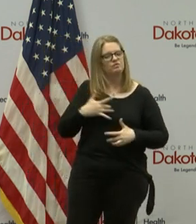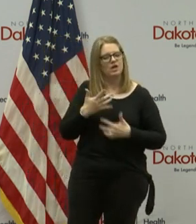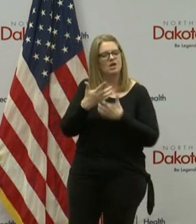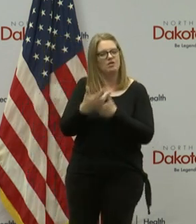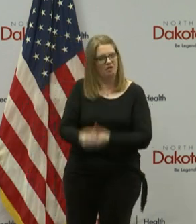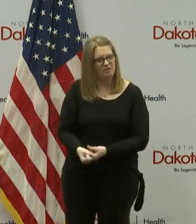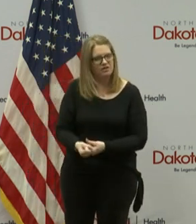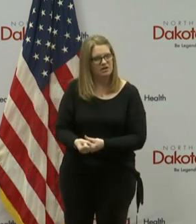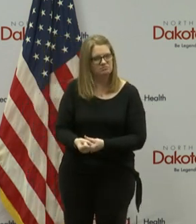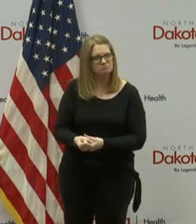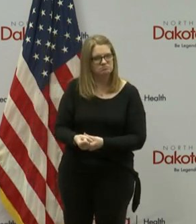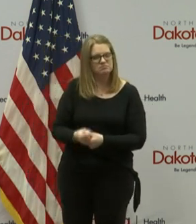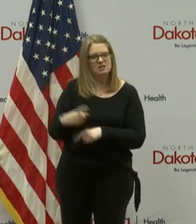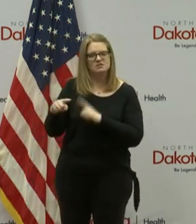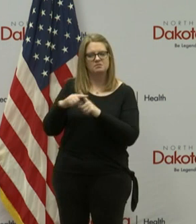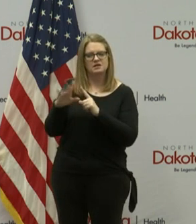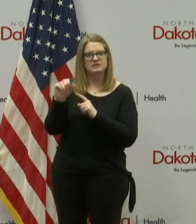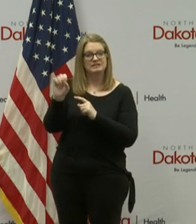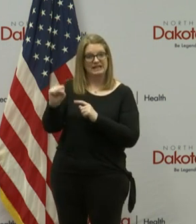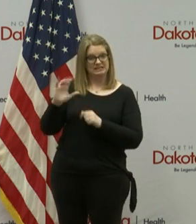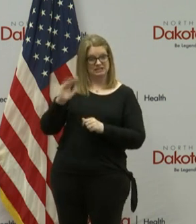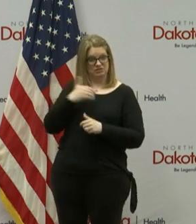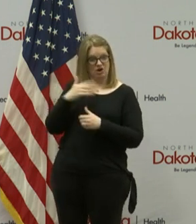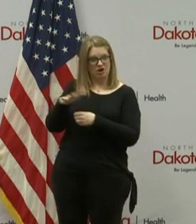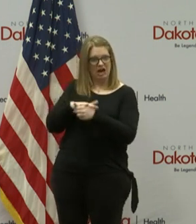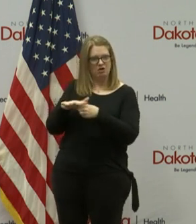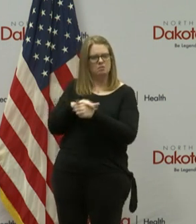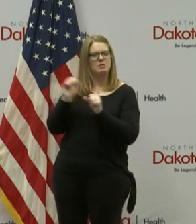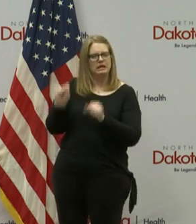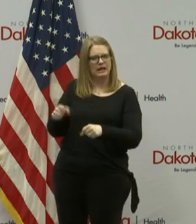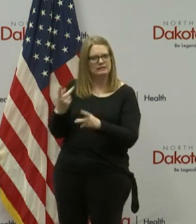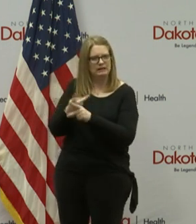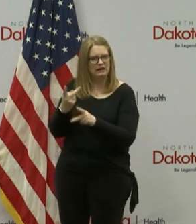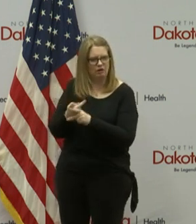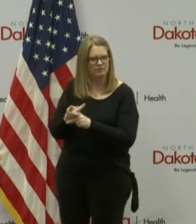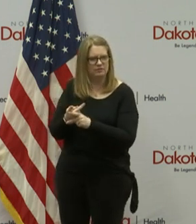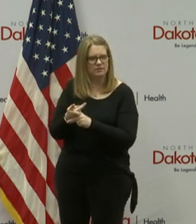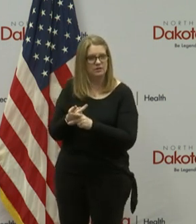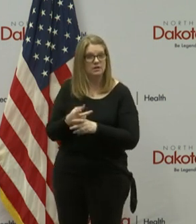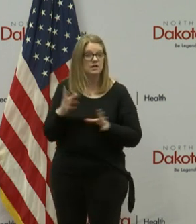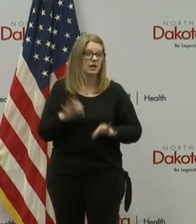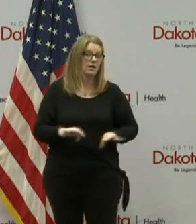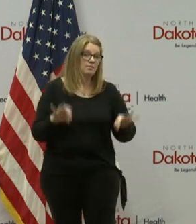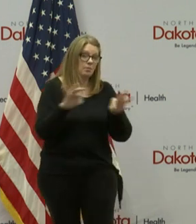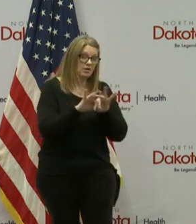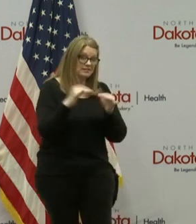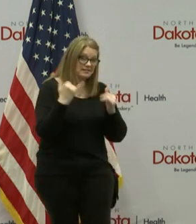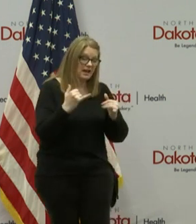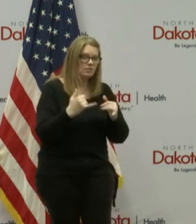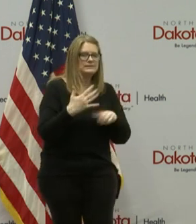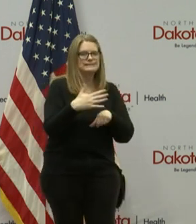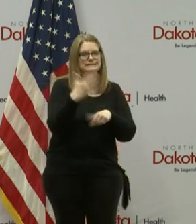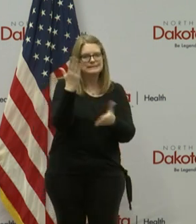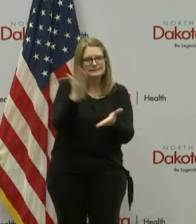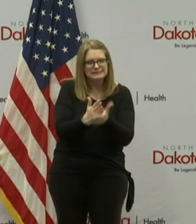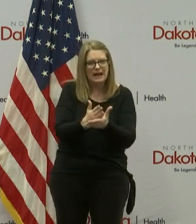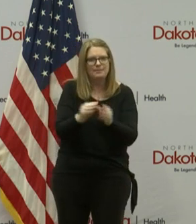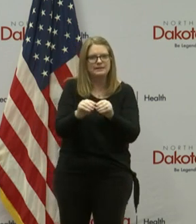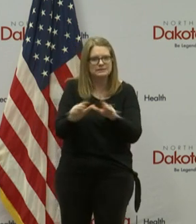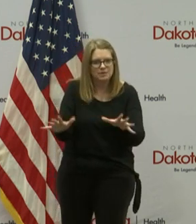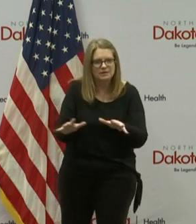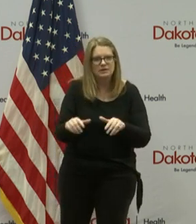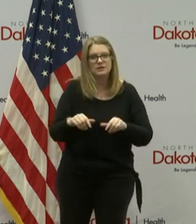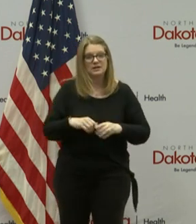current positive cases in our area. The important step now is stopping the spread of continuing, practicing